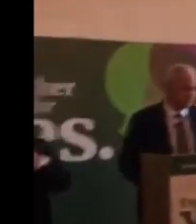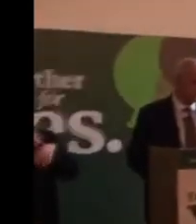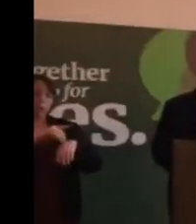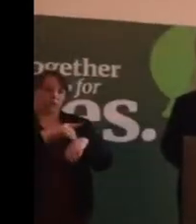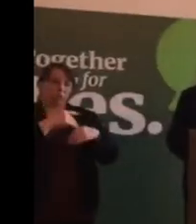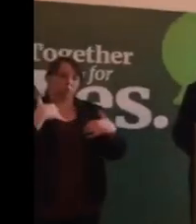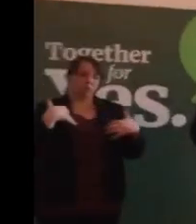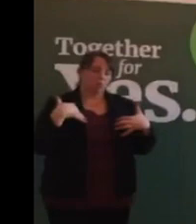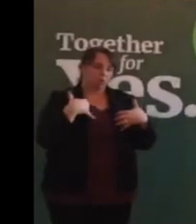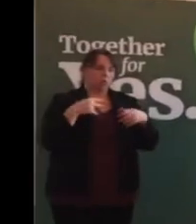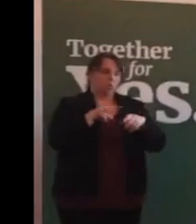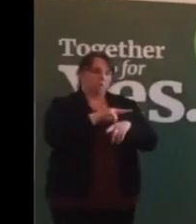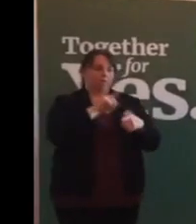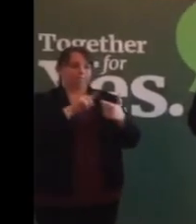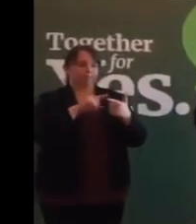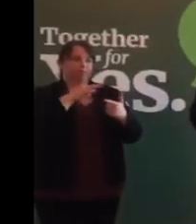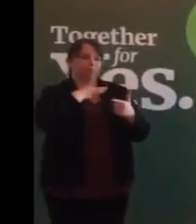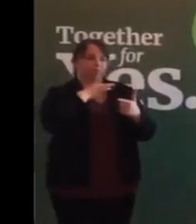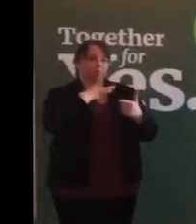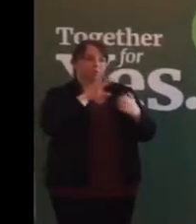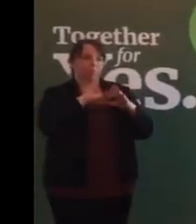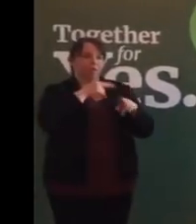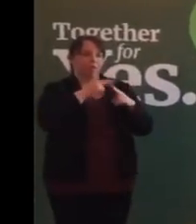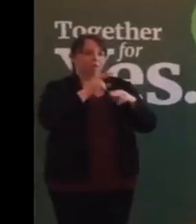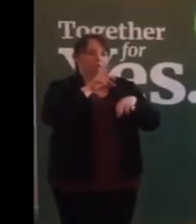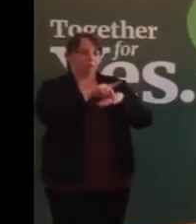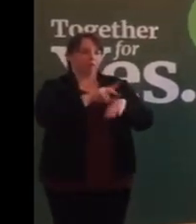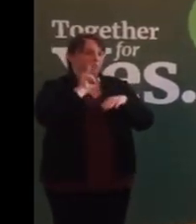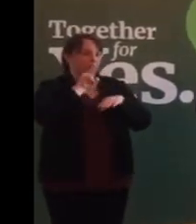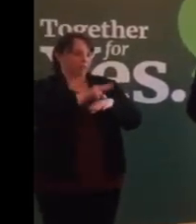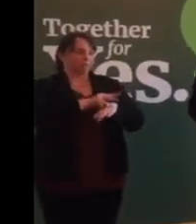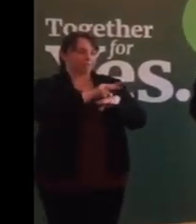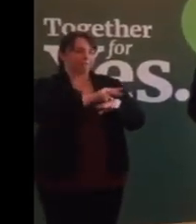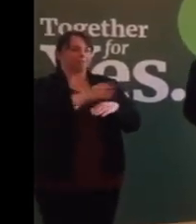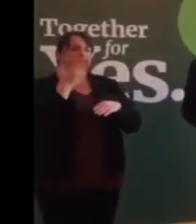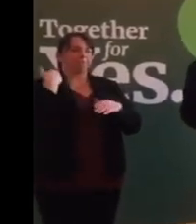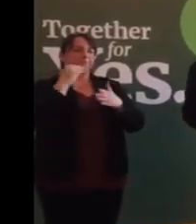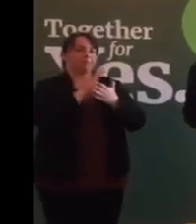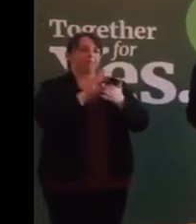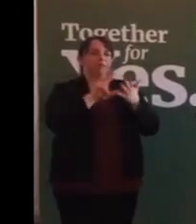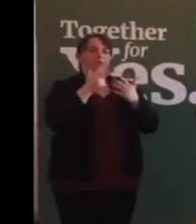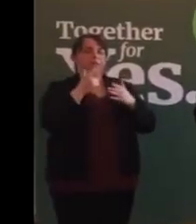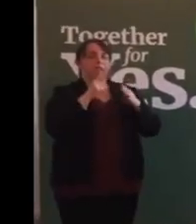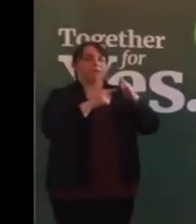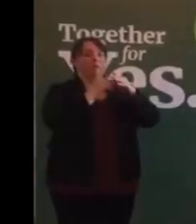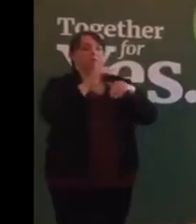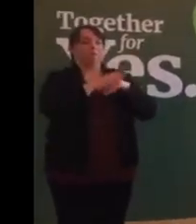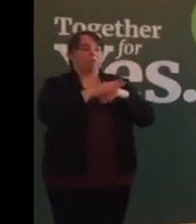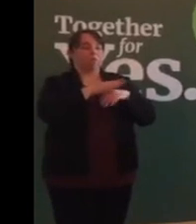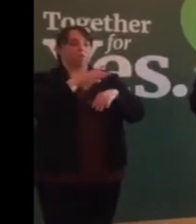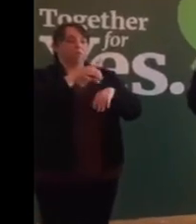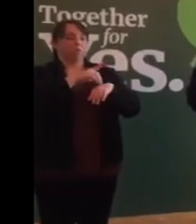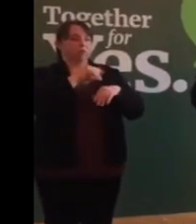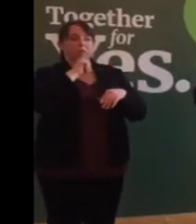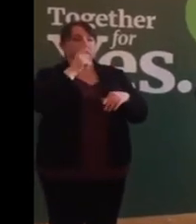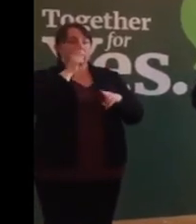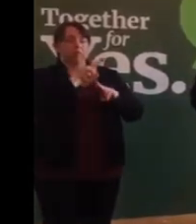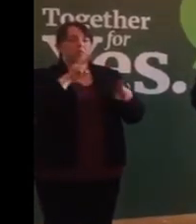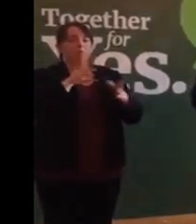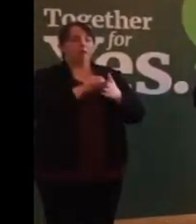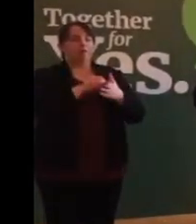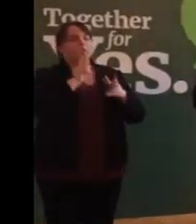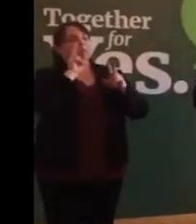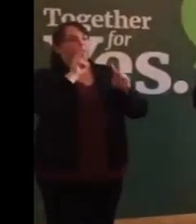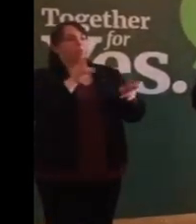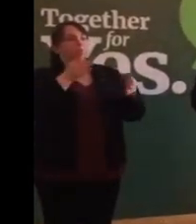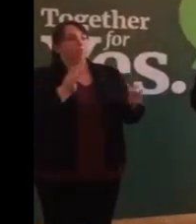about this. In 1983, the Institute of Obstetricians and Gynecologists did not have an official position on the Eighth Amendment.